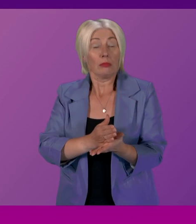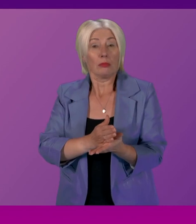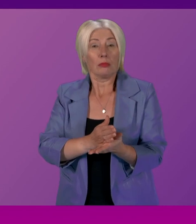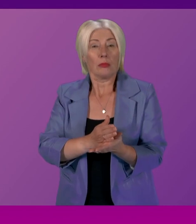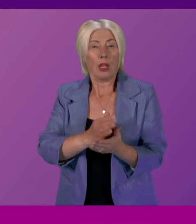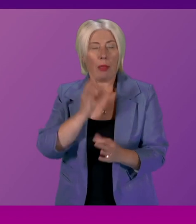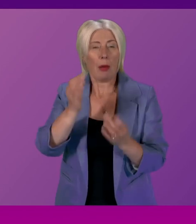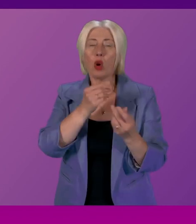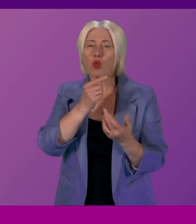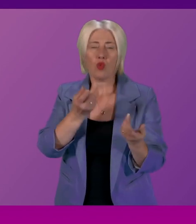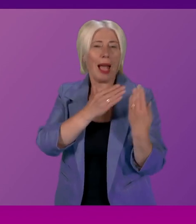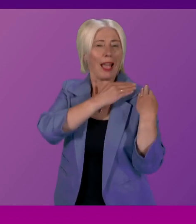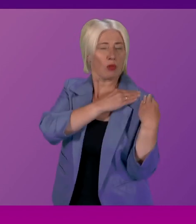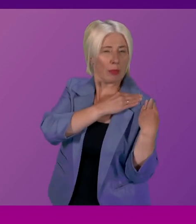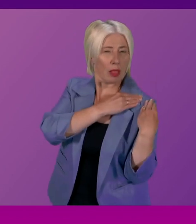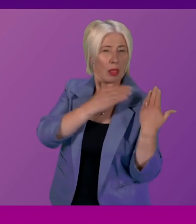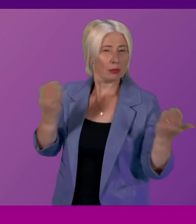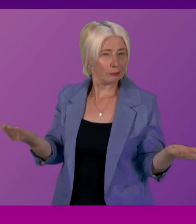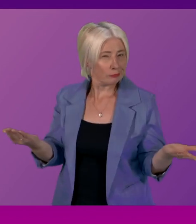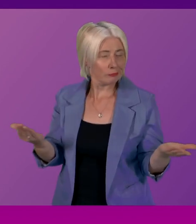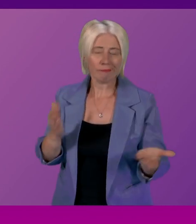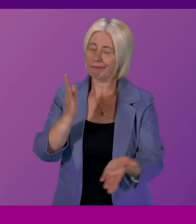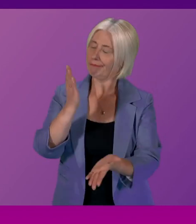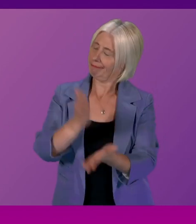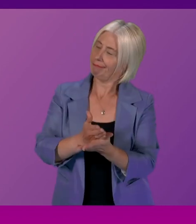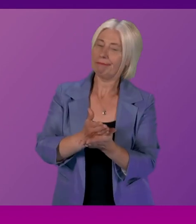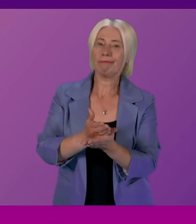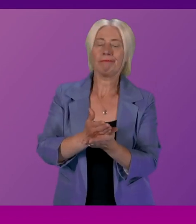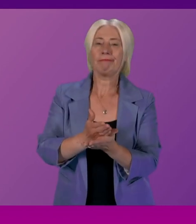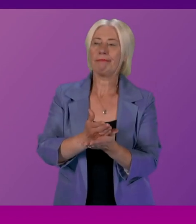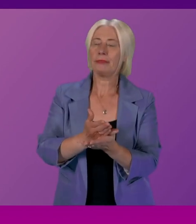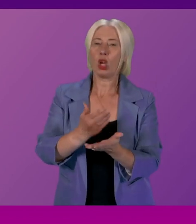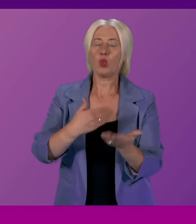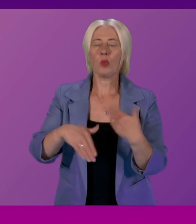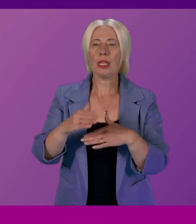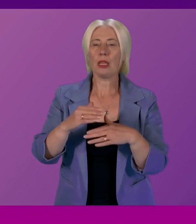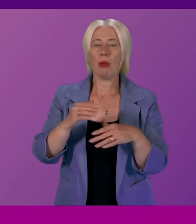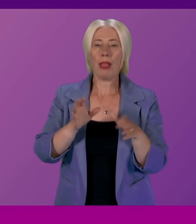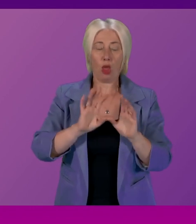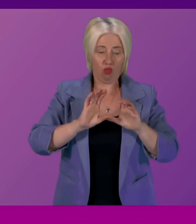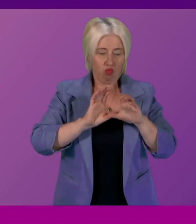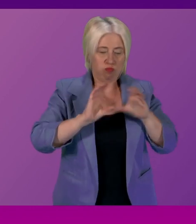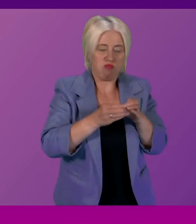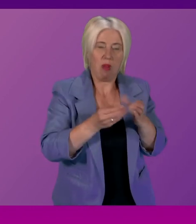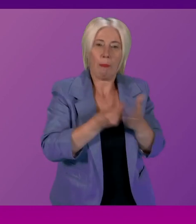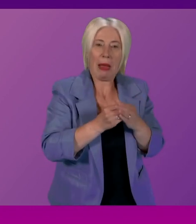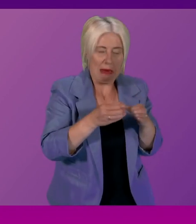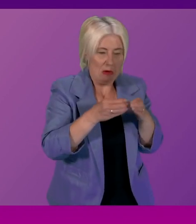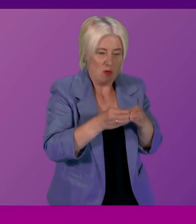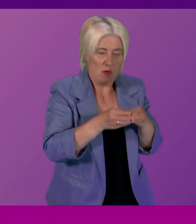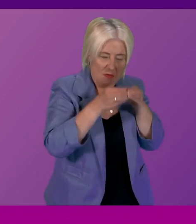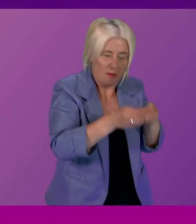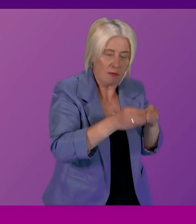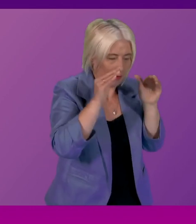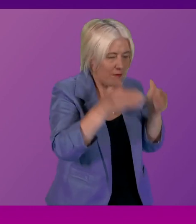accountability and ensuring that as we loosen, for example, ring fencing, that there's a shared